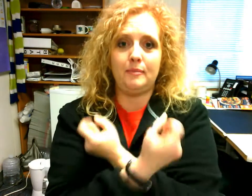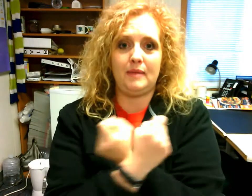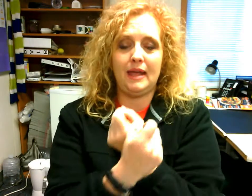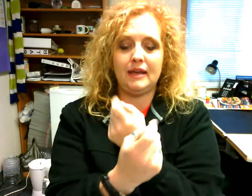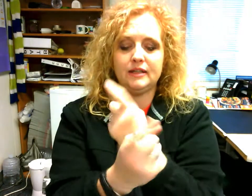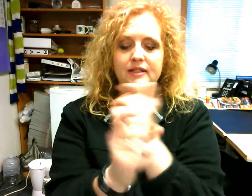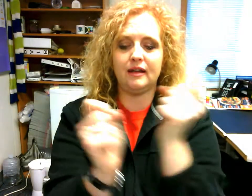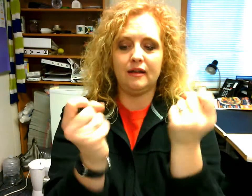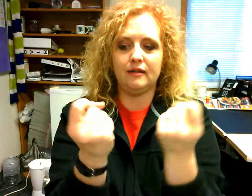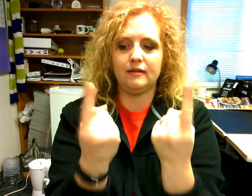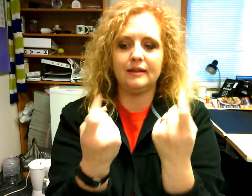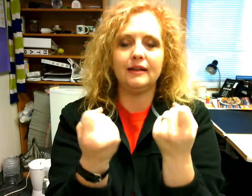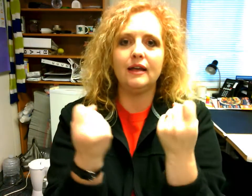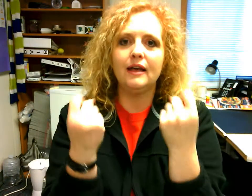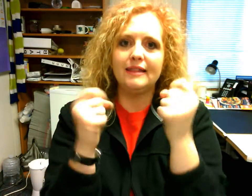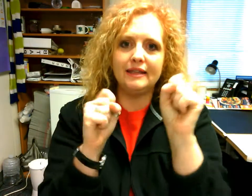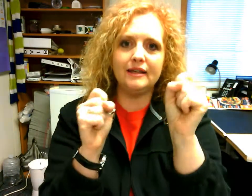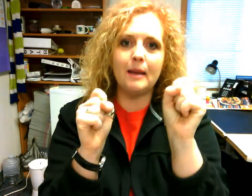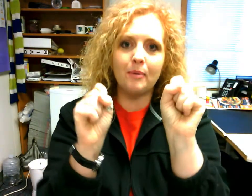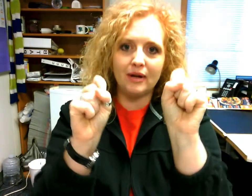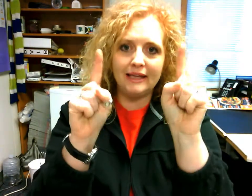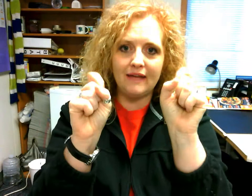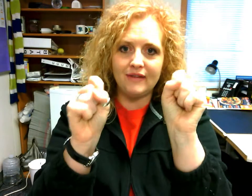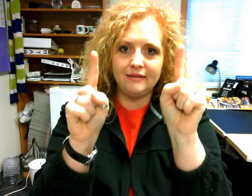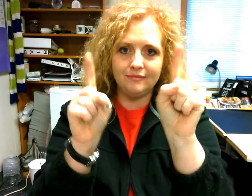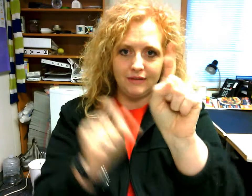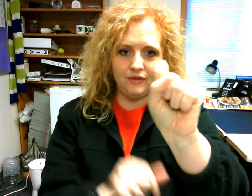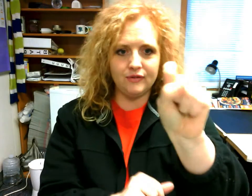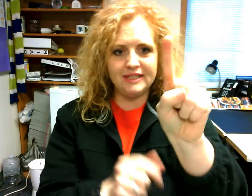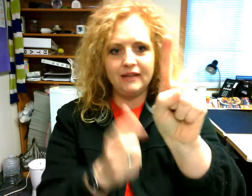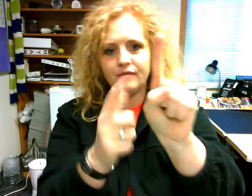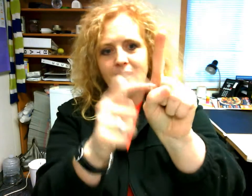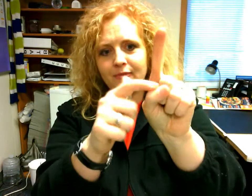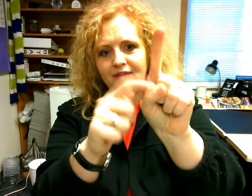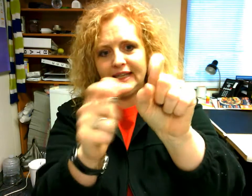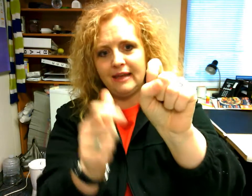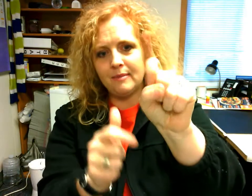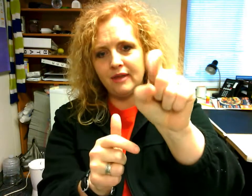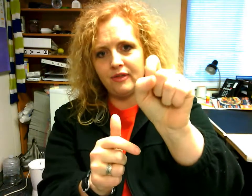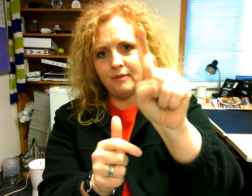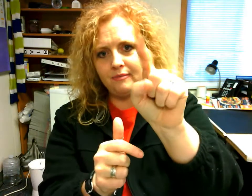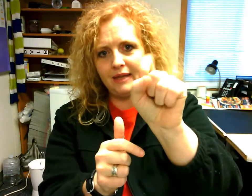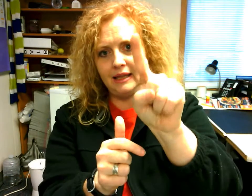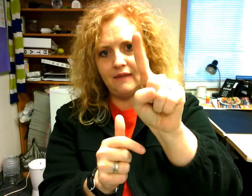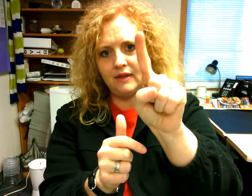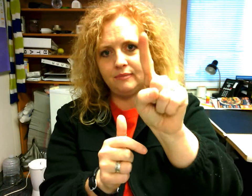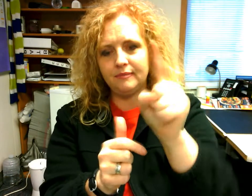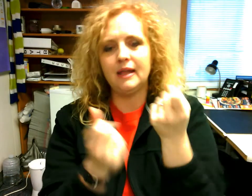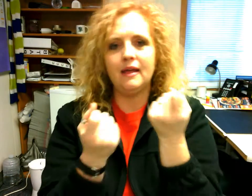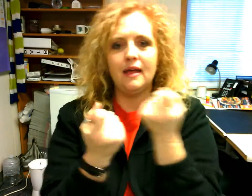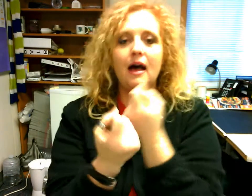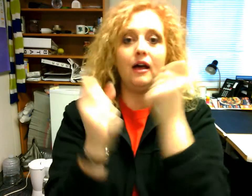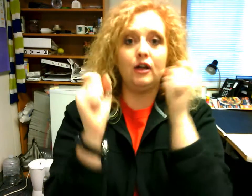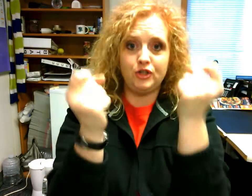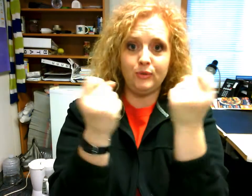and it's uh the number 11 if you're seeing your I'm flicking my thumb 11 uh two